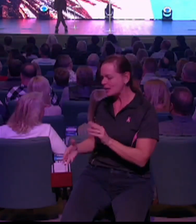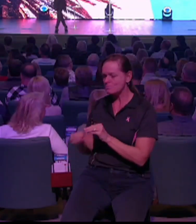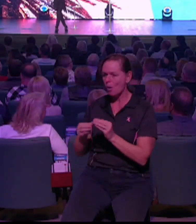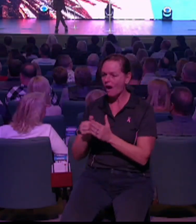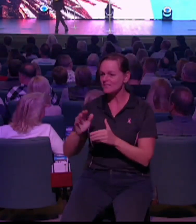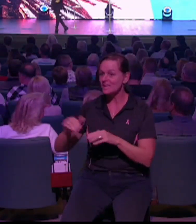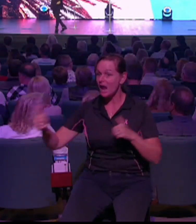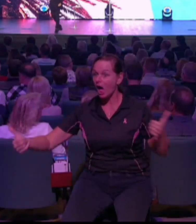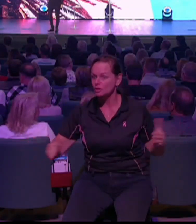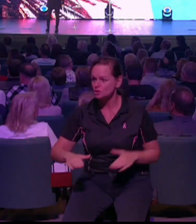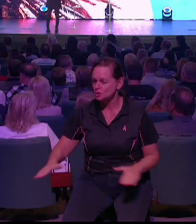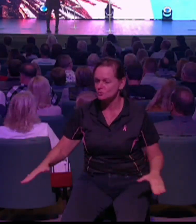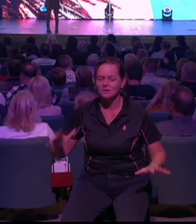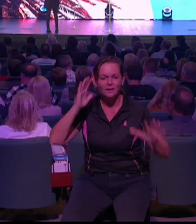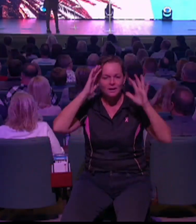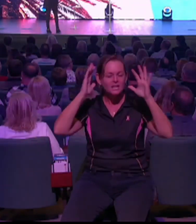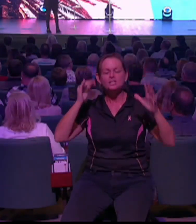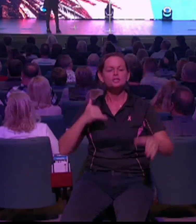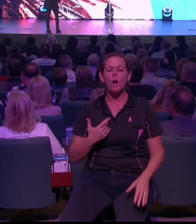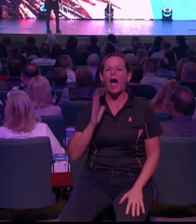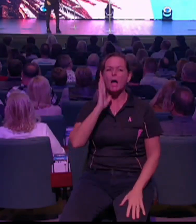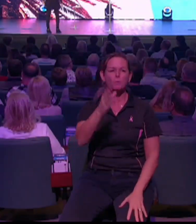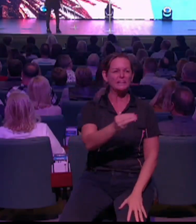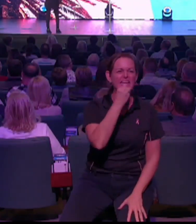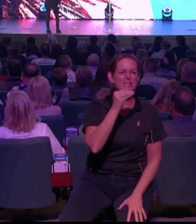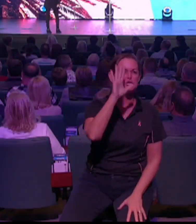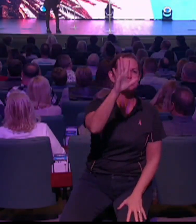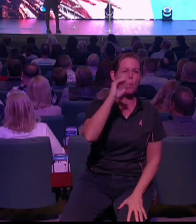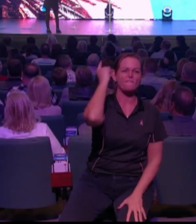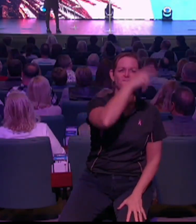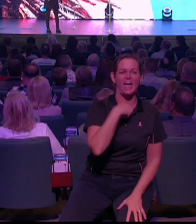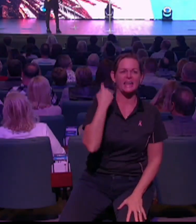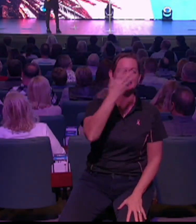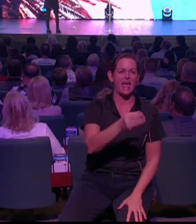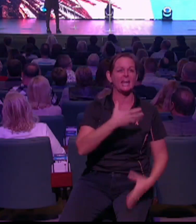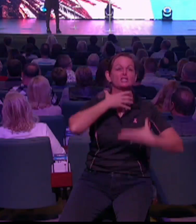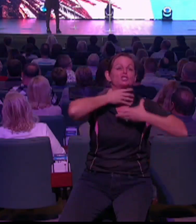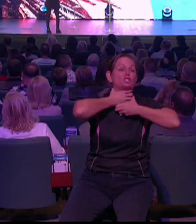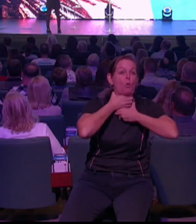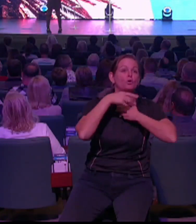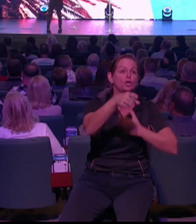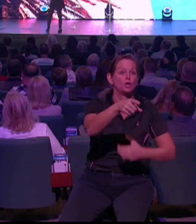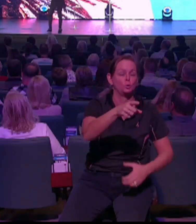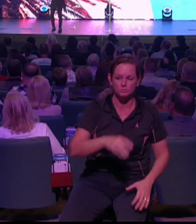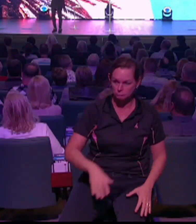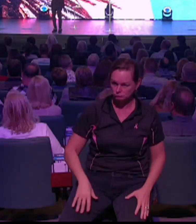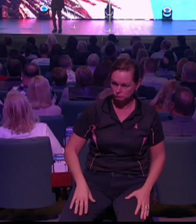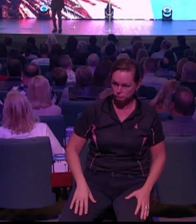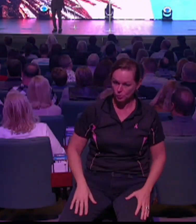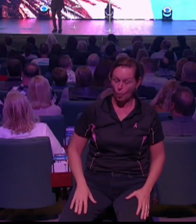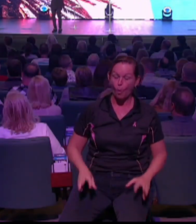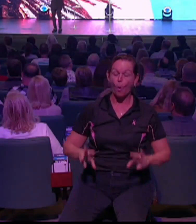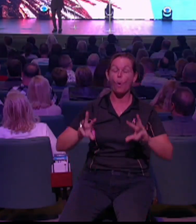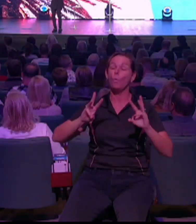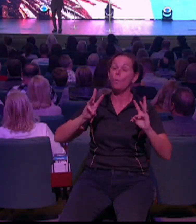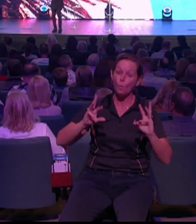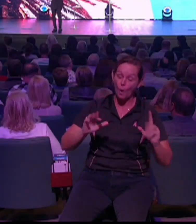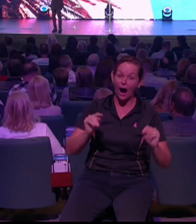day, I'm going to eat your face and choke you. And I was like, what is she watching on